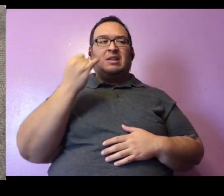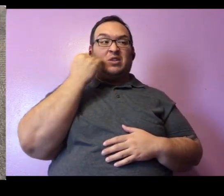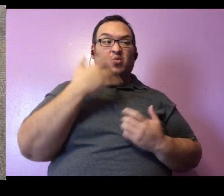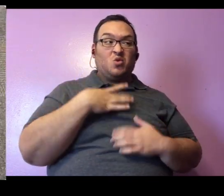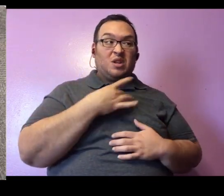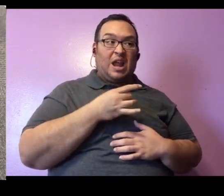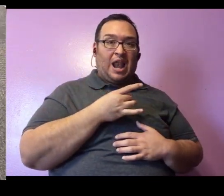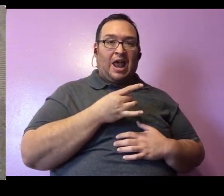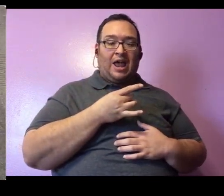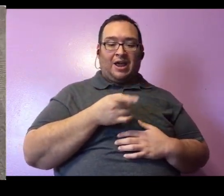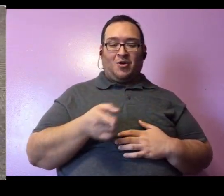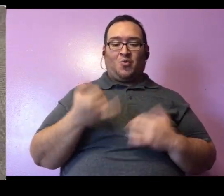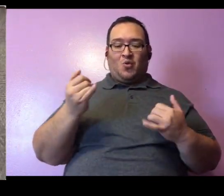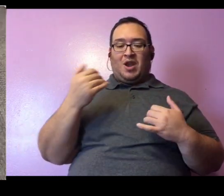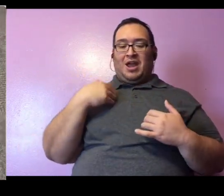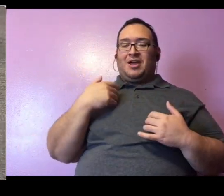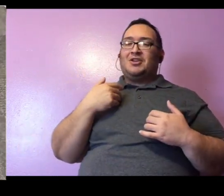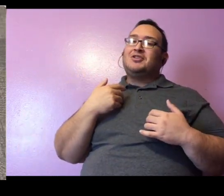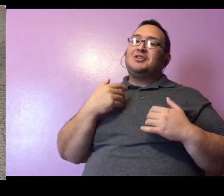She's having a little bit of a bath getting that head cleaned.